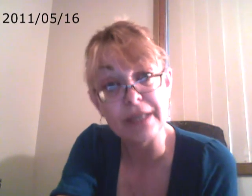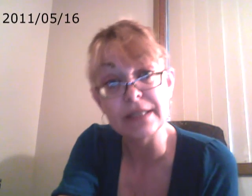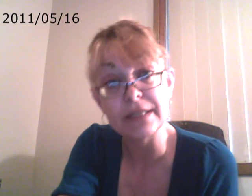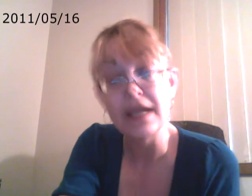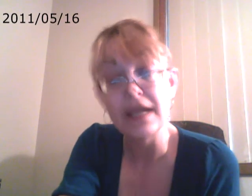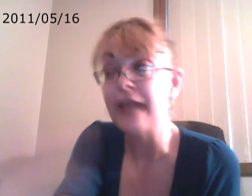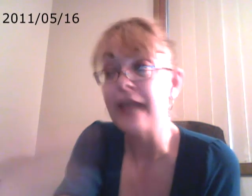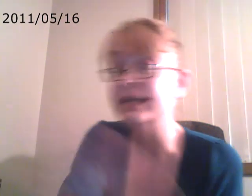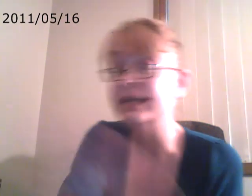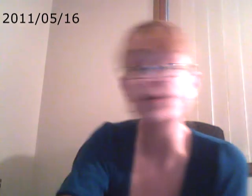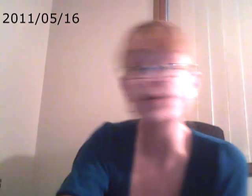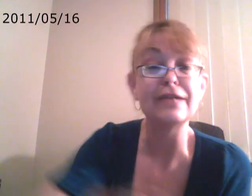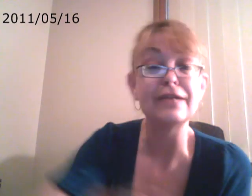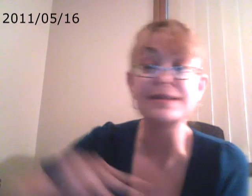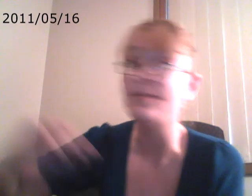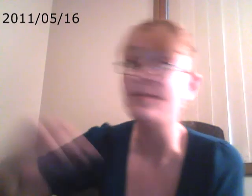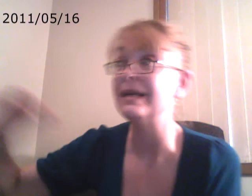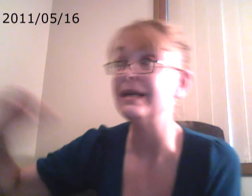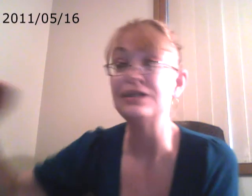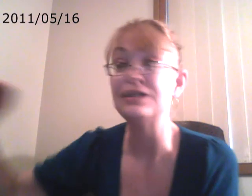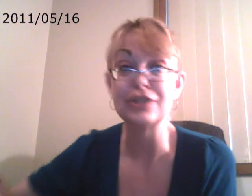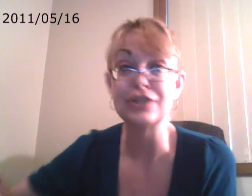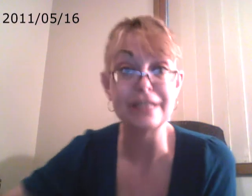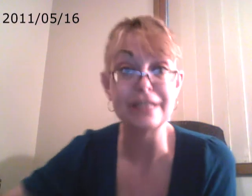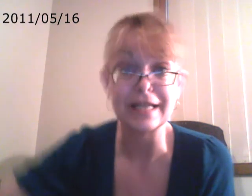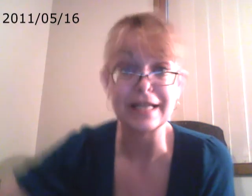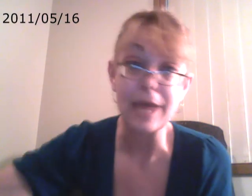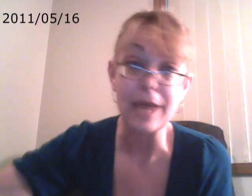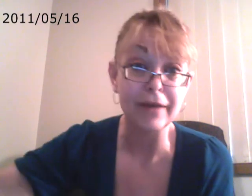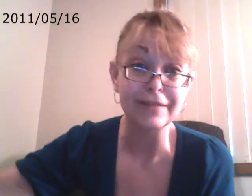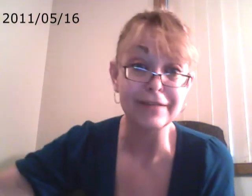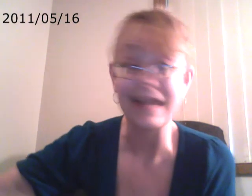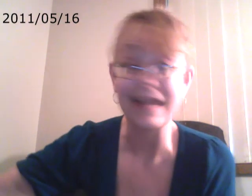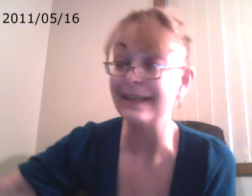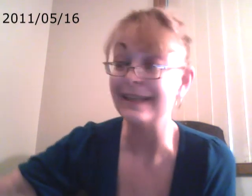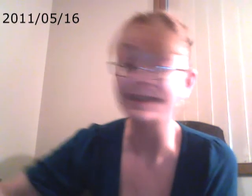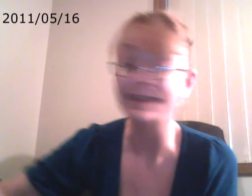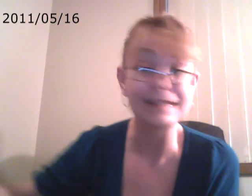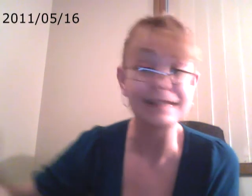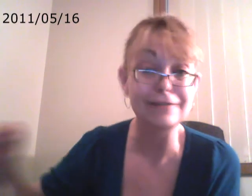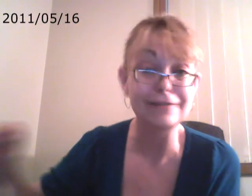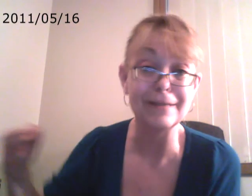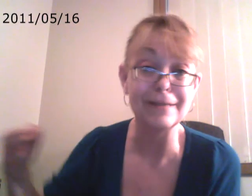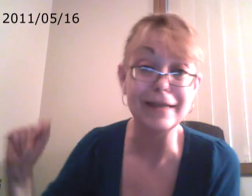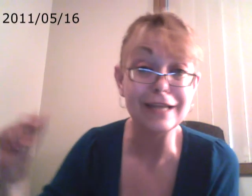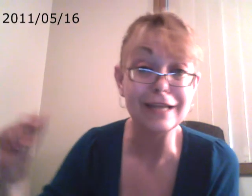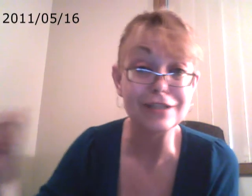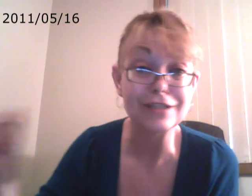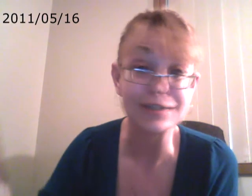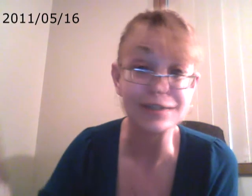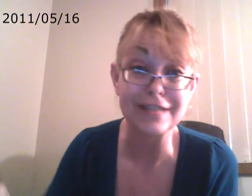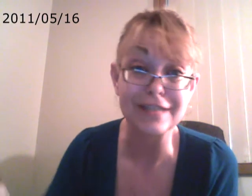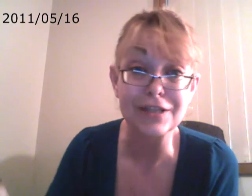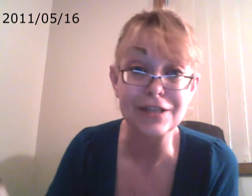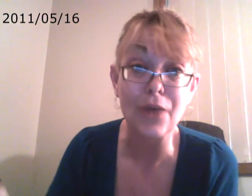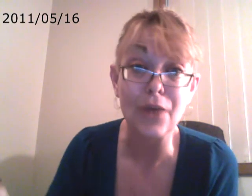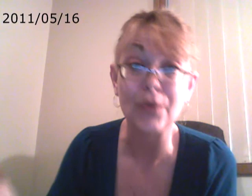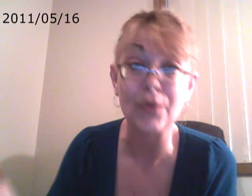And you don't tell somebody to just snap out of it. And clearly, medication just does not work